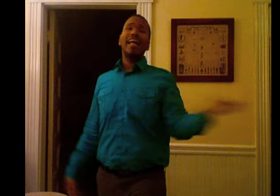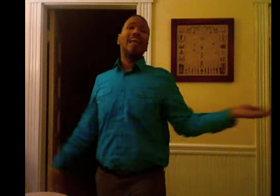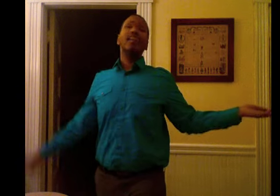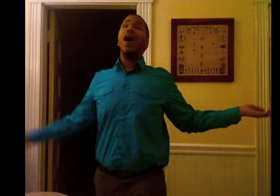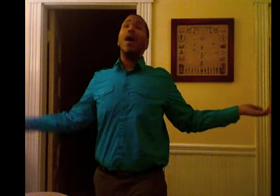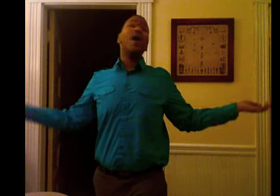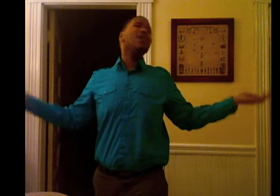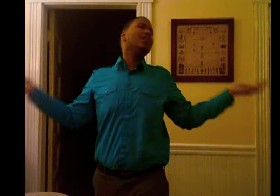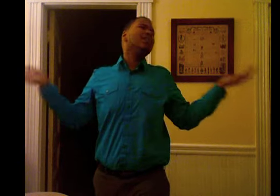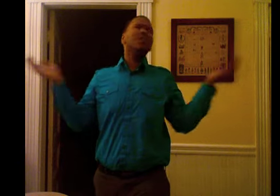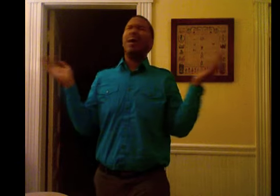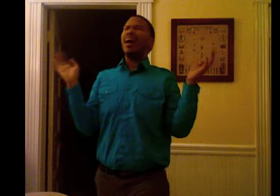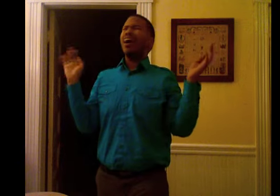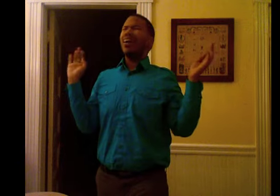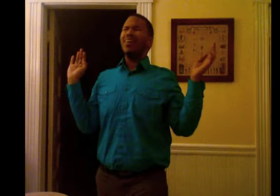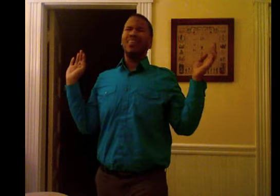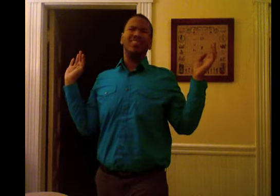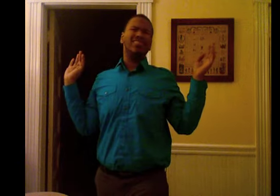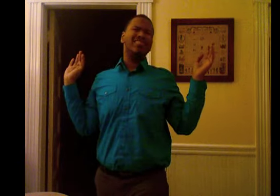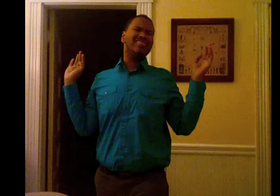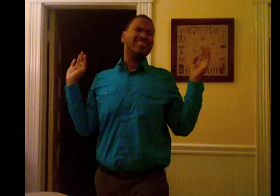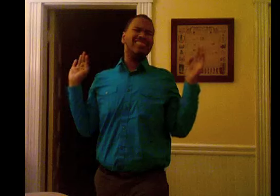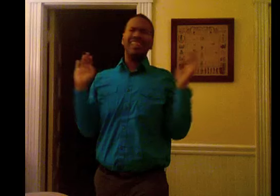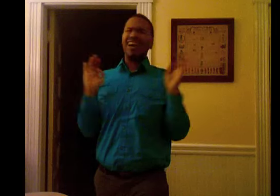I know, a